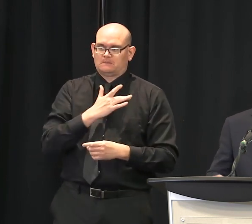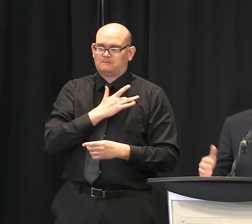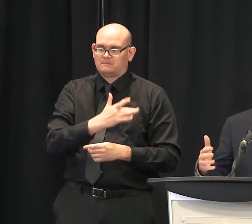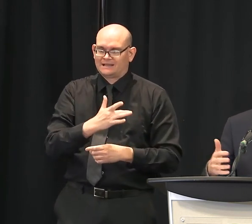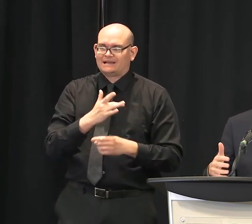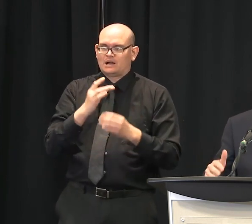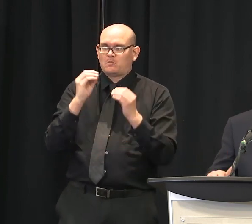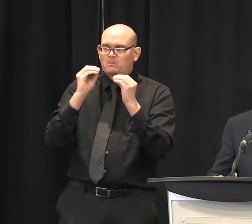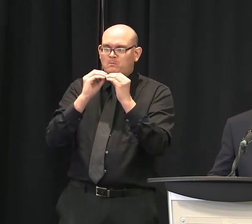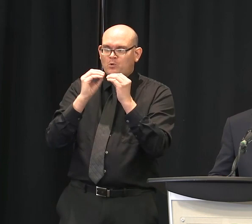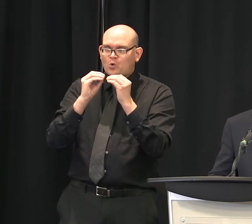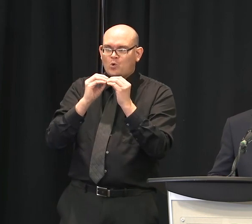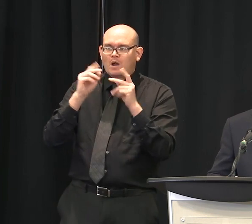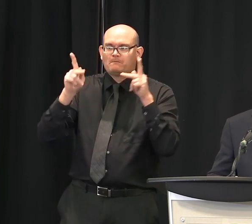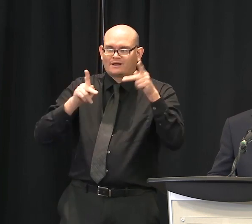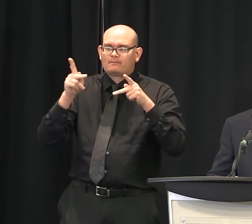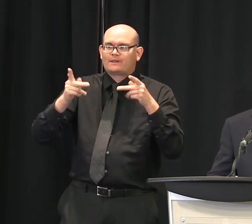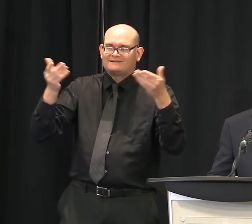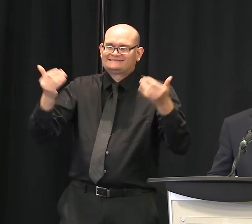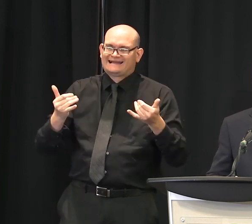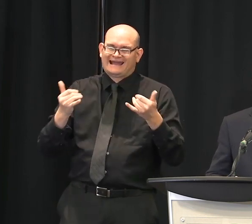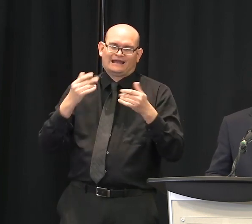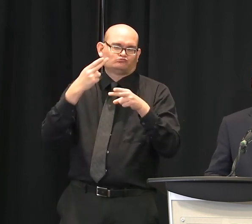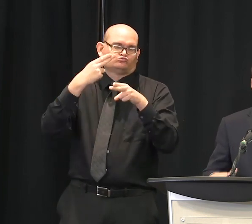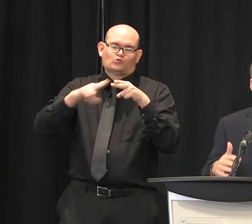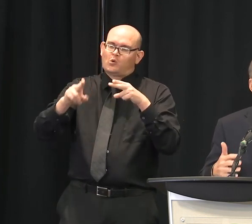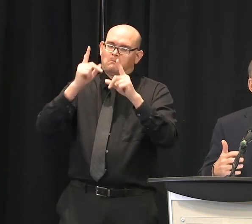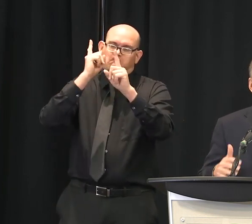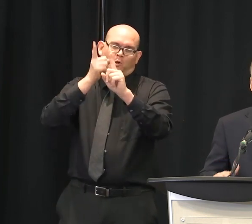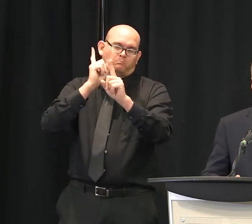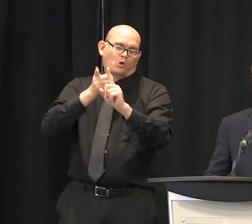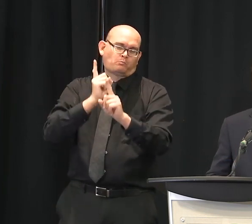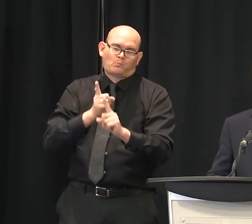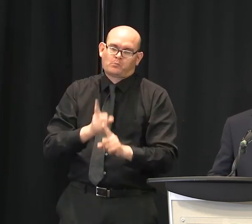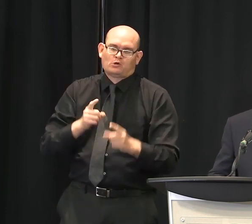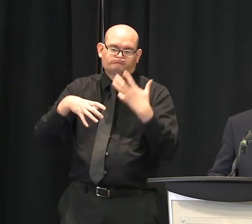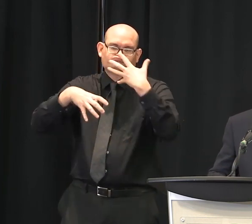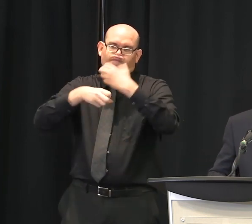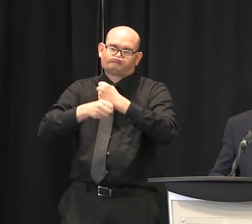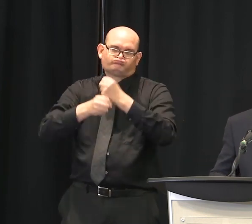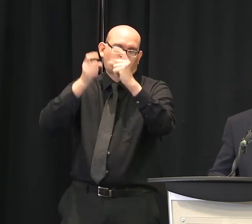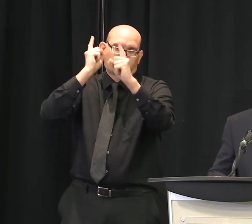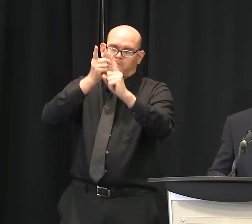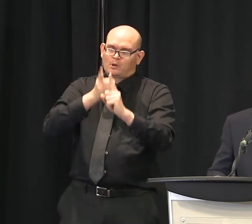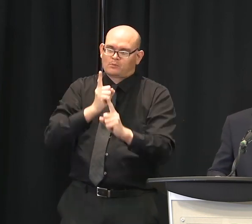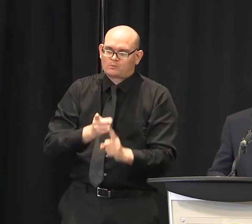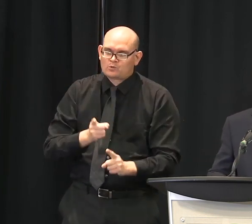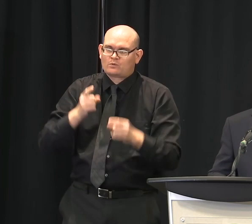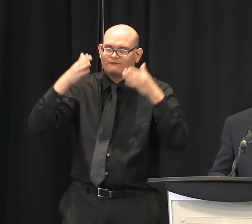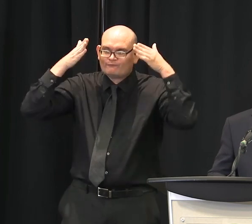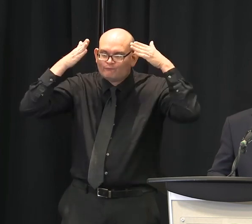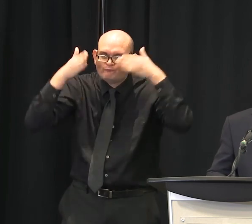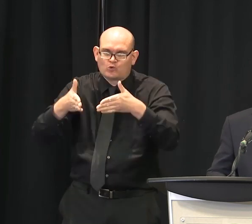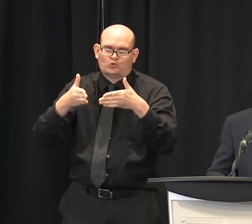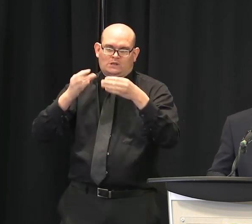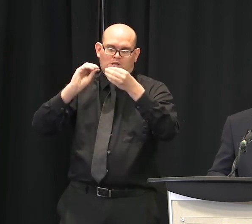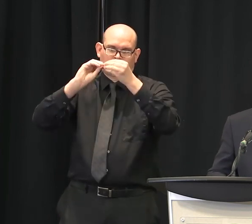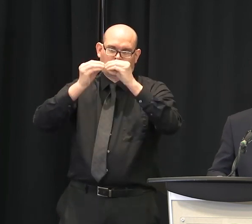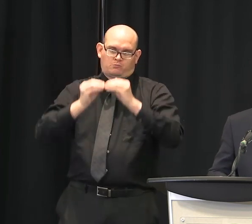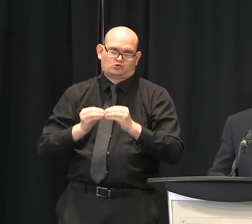we're cutting this one a little shorter today and to focus on what we're seeing in terms of the data.